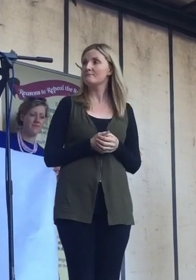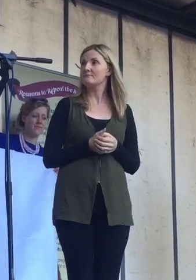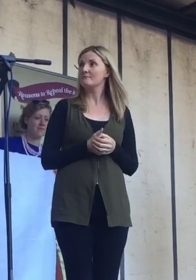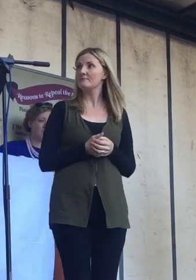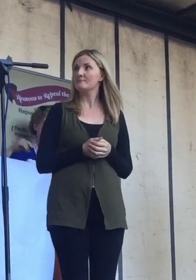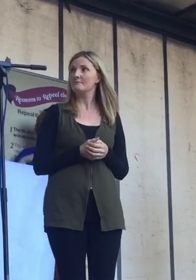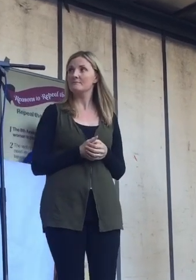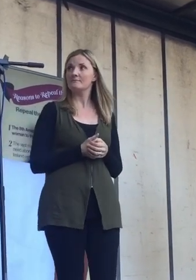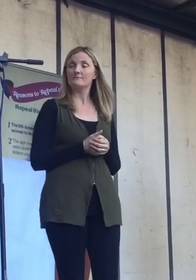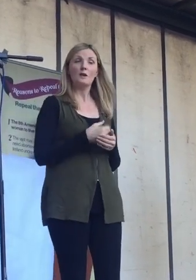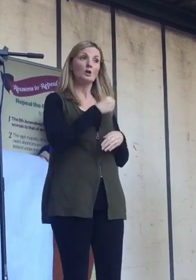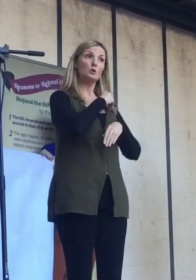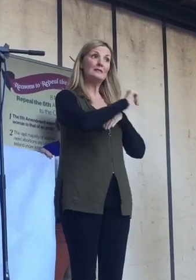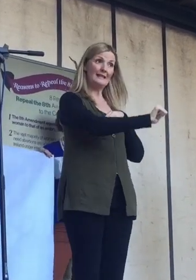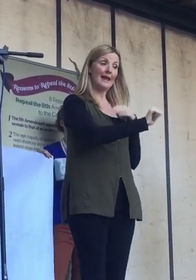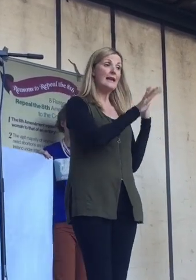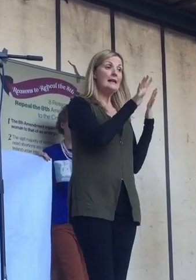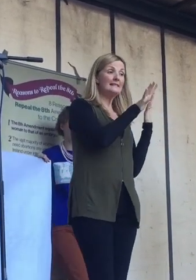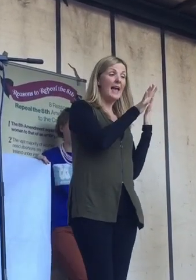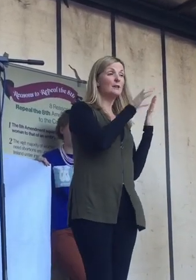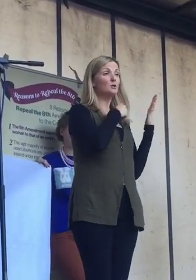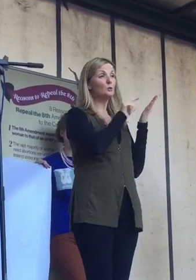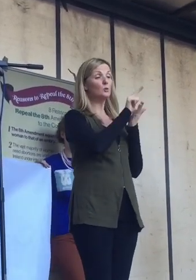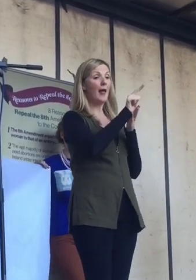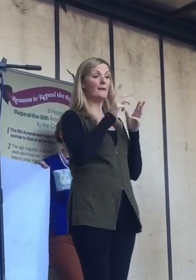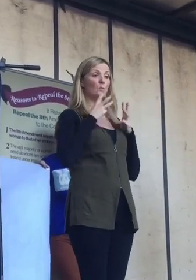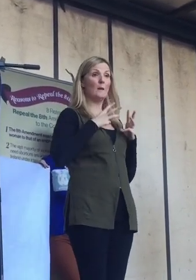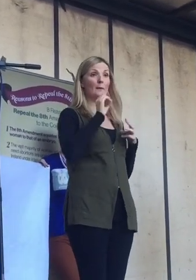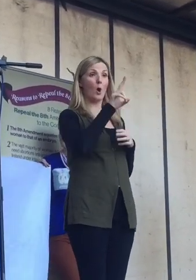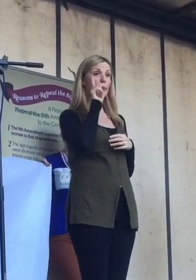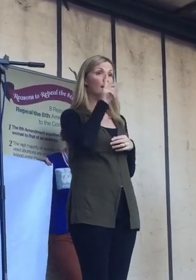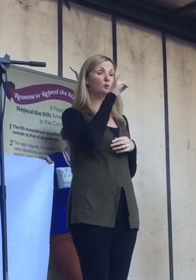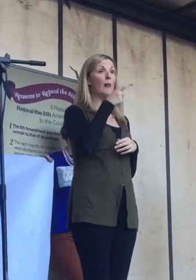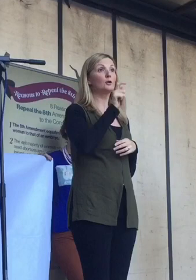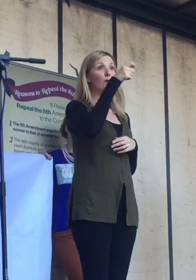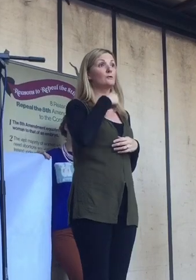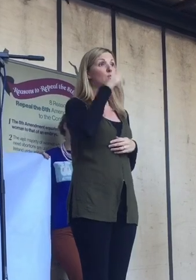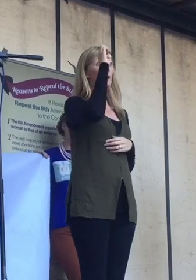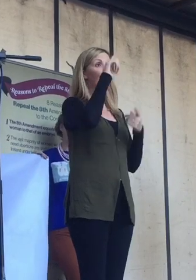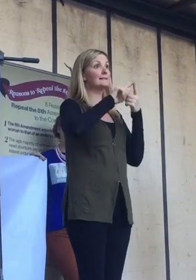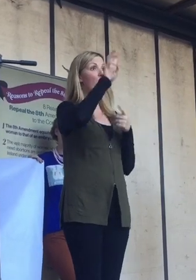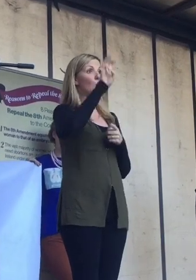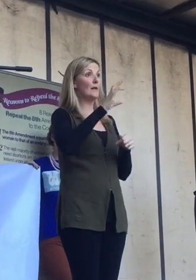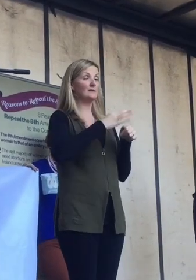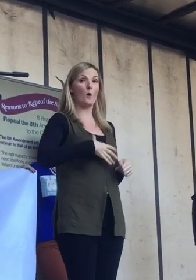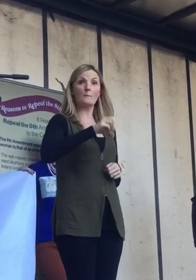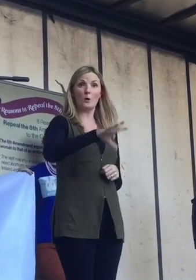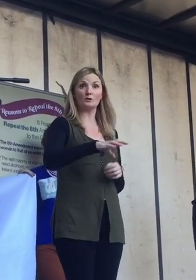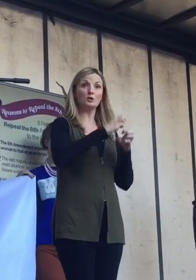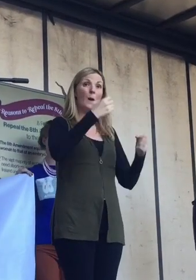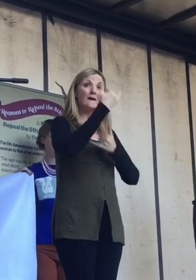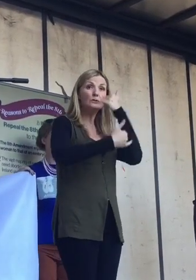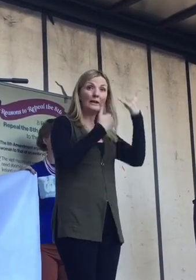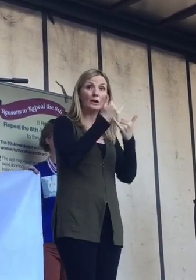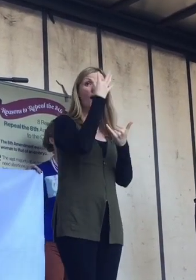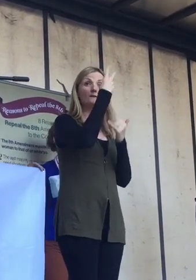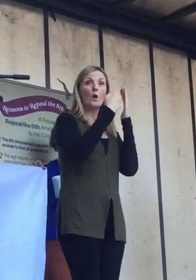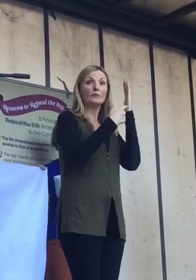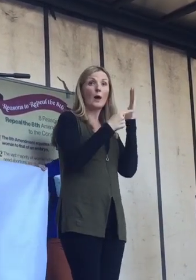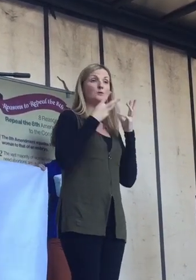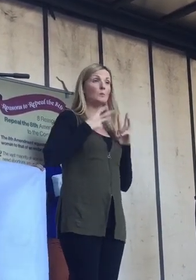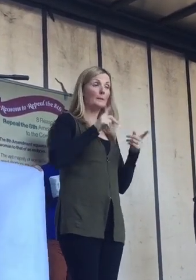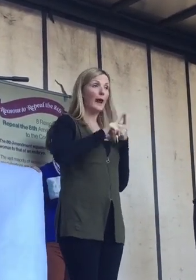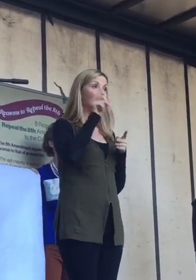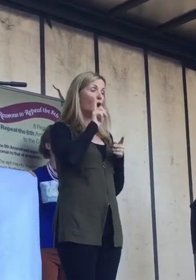Today 10 to 12 women and girls will leave this country to travel in England and Wales to have abortions. Every year 4,000 women and girls